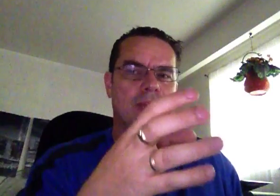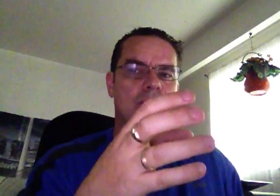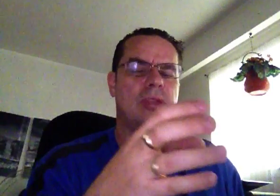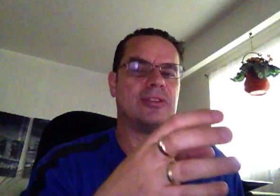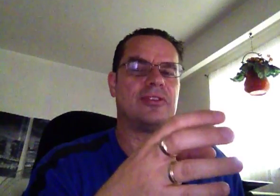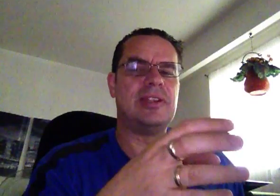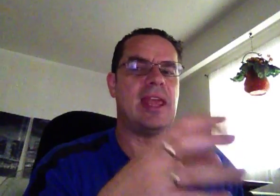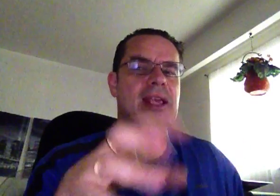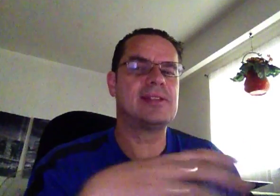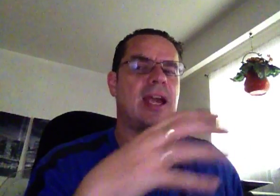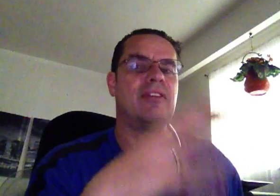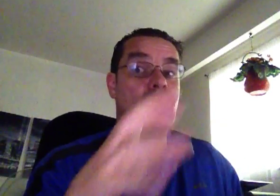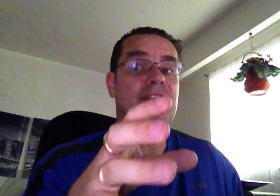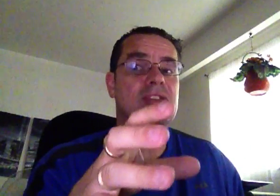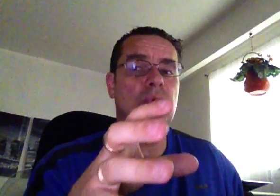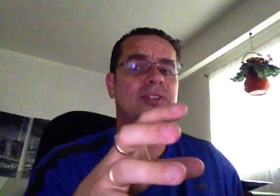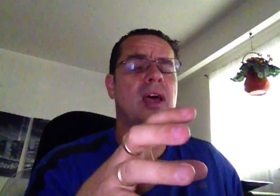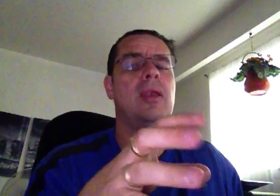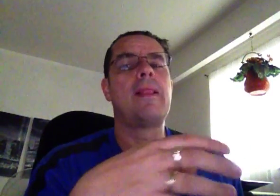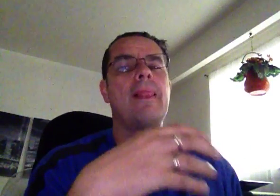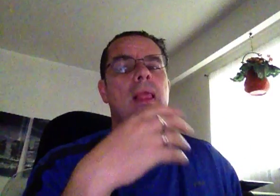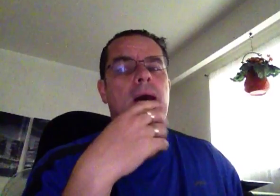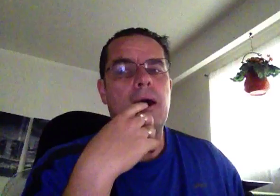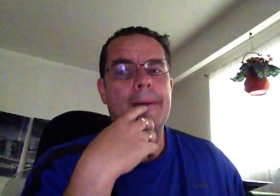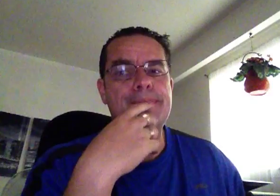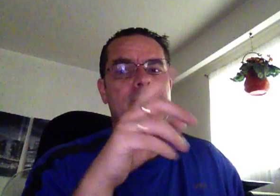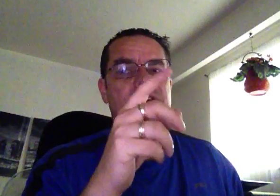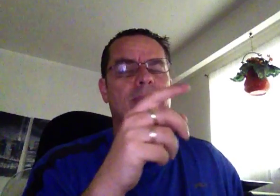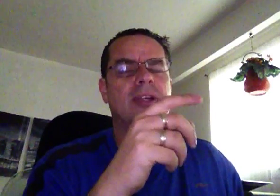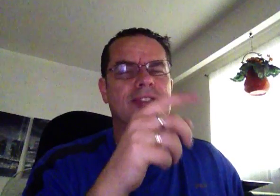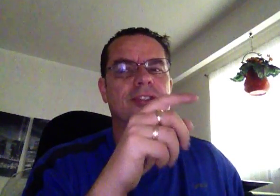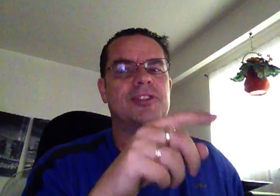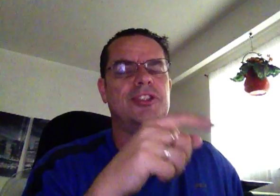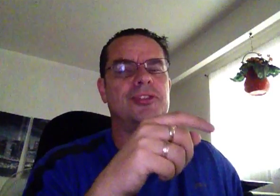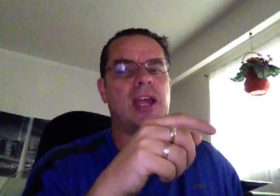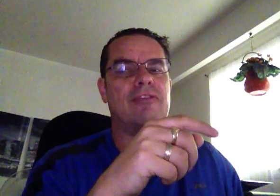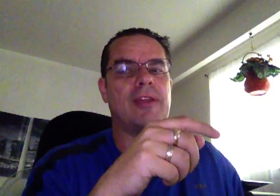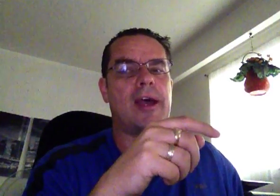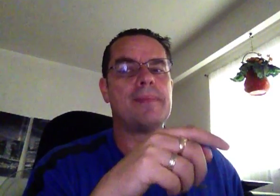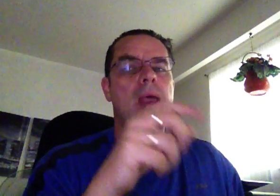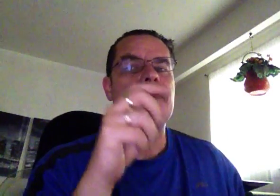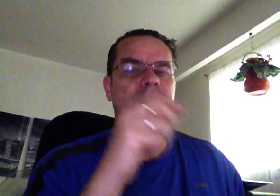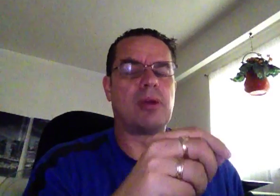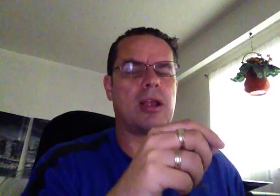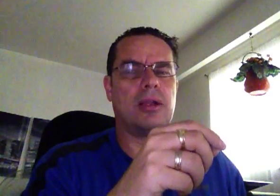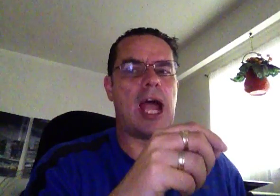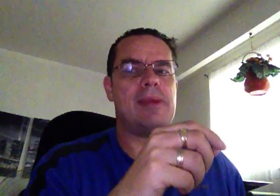the 2013A is kind of evolving towards that. There's a couple of concerns and issues I have with that. There's a product called IB